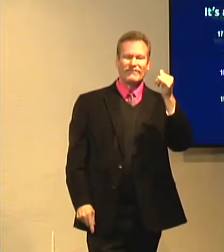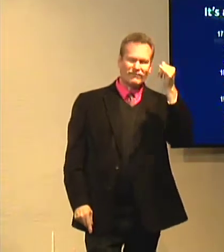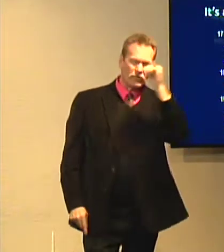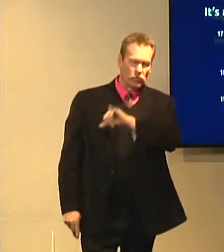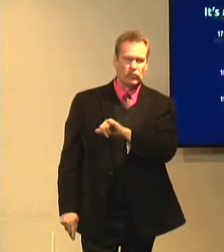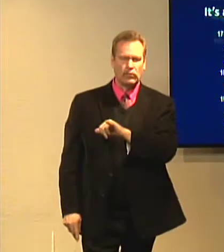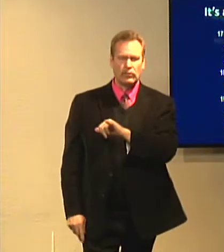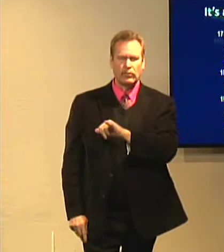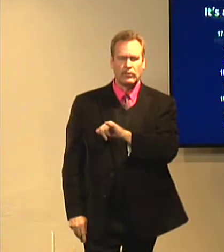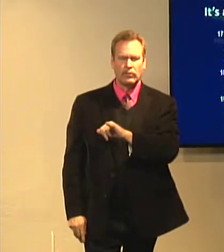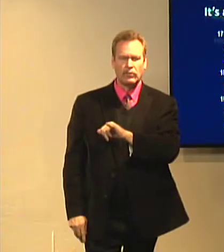It's foolish.